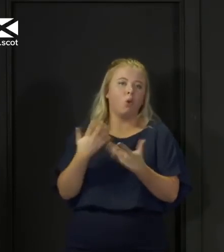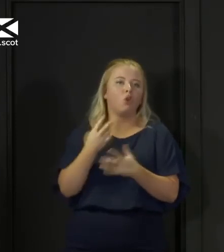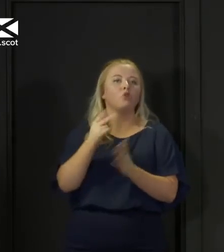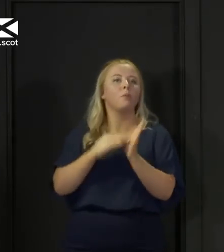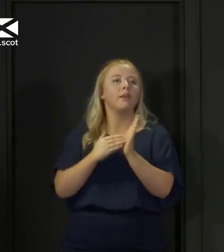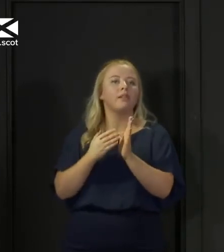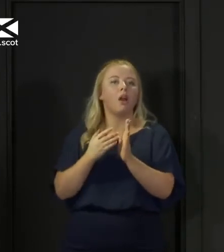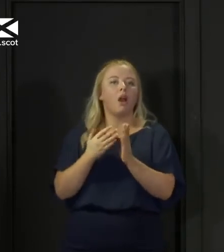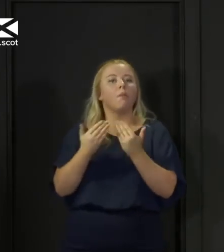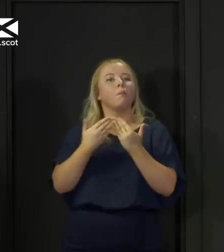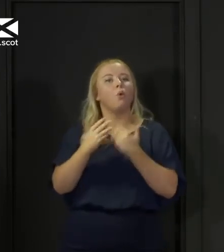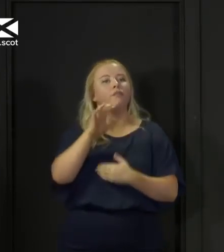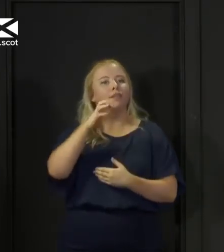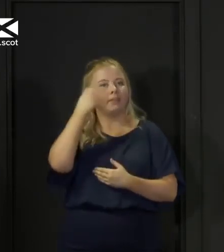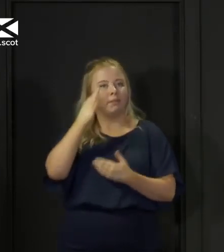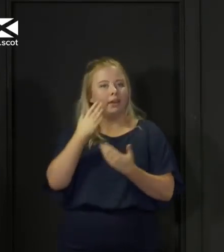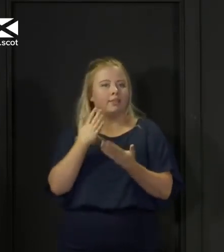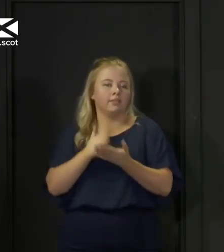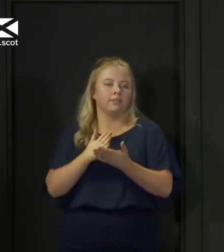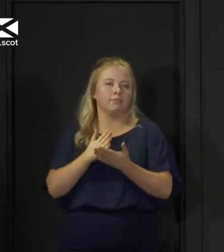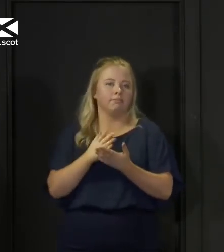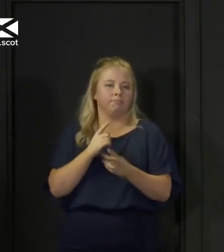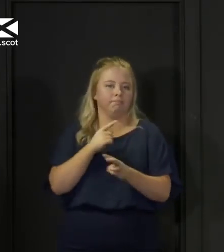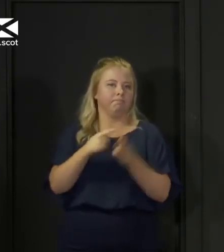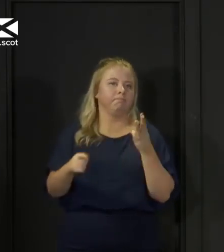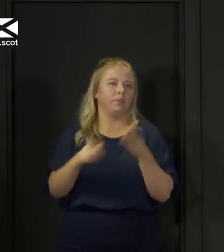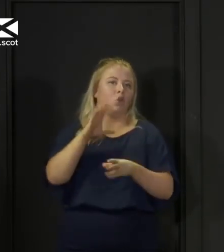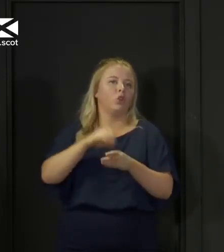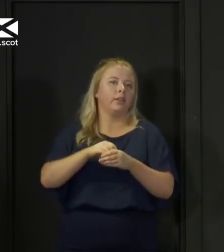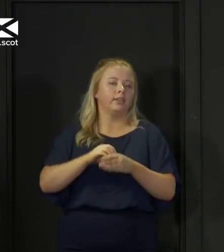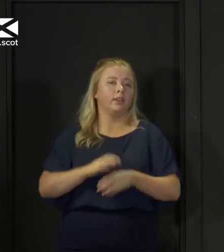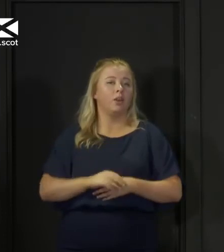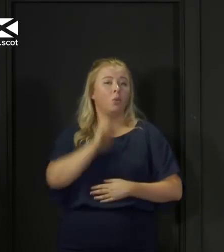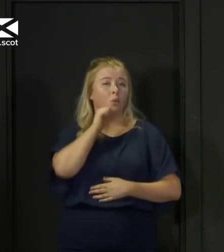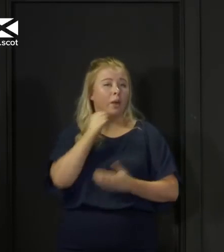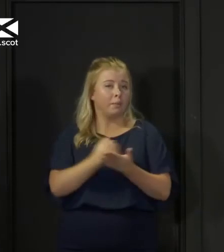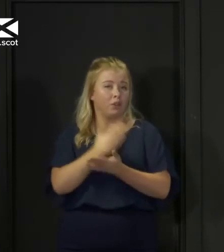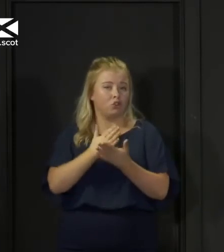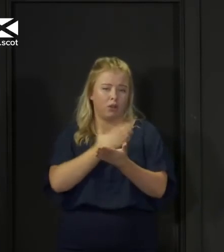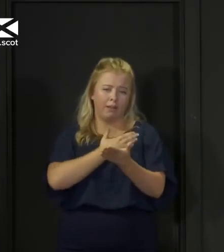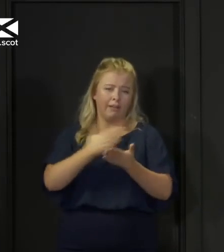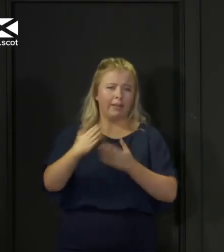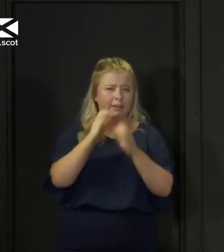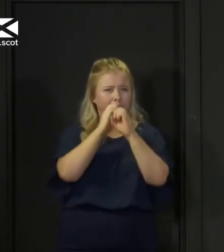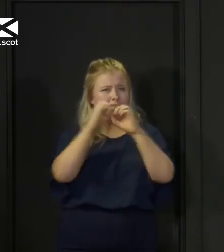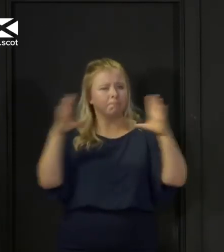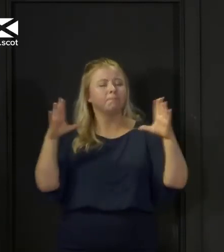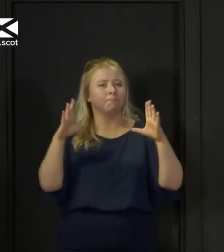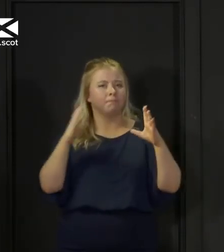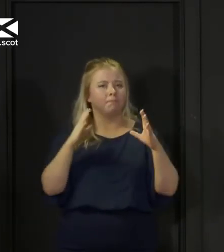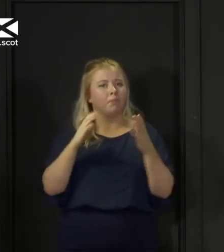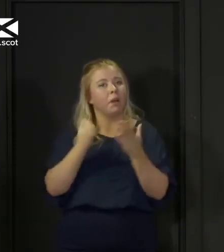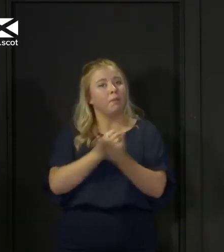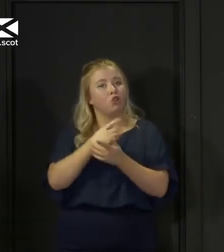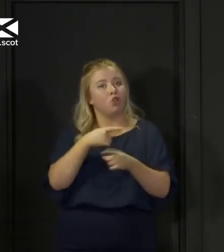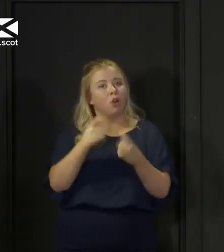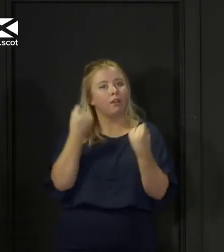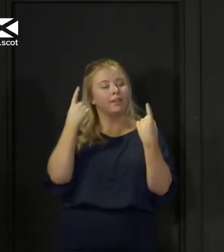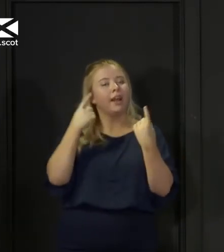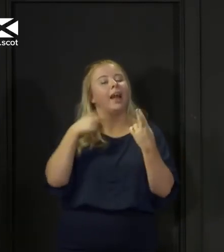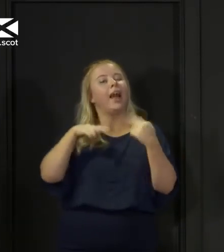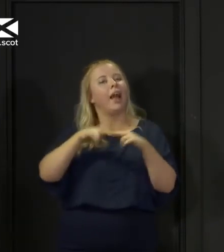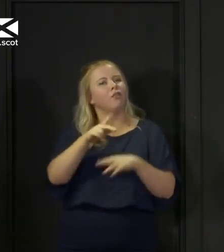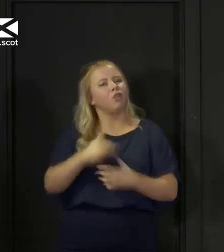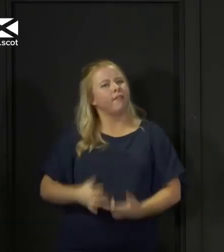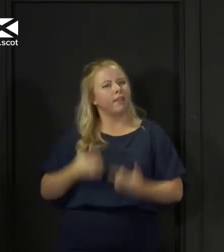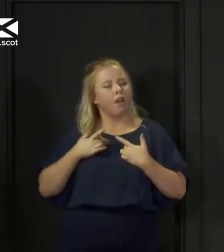15 minutes. So these are all things that we will make sure are set out very clearly so that people understand that. But remember, you're the contact tracer. If you find